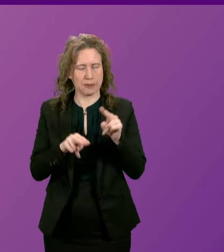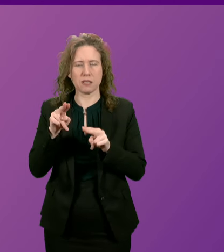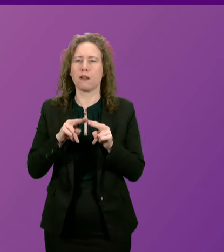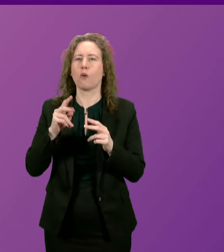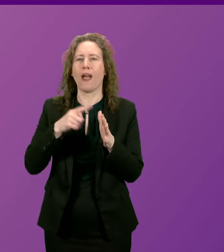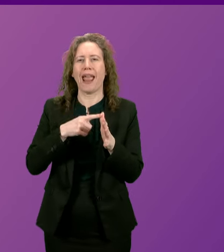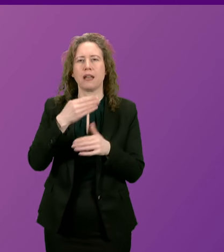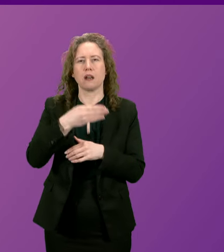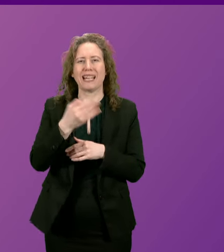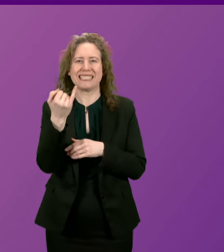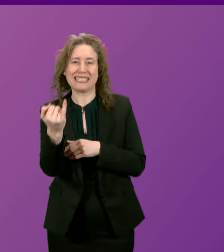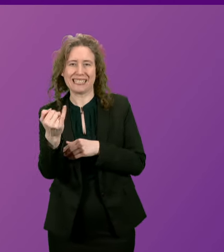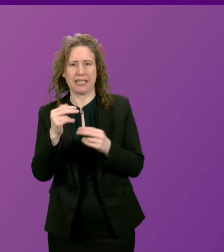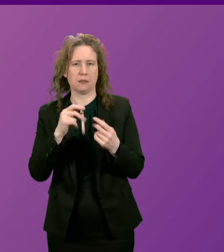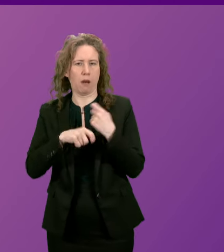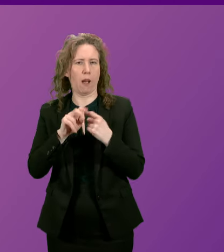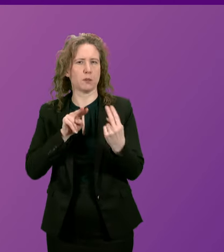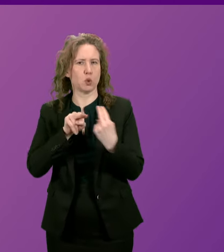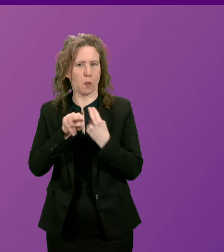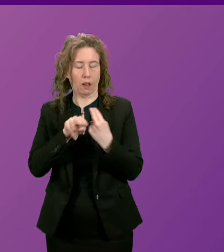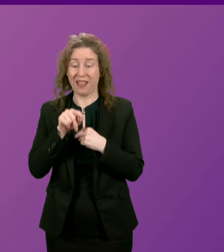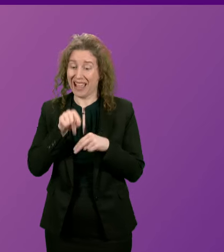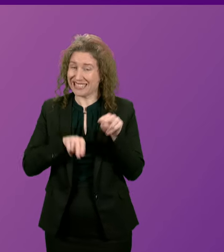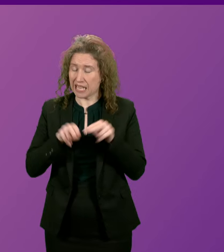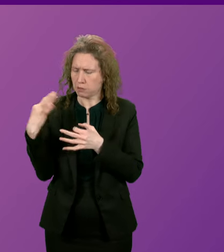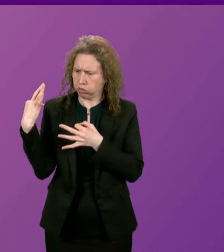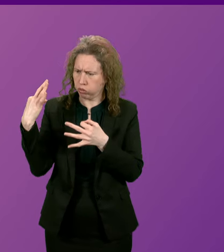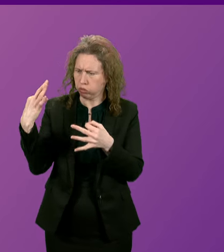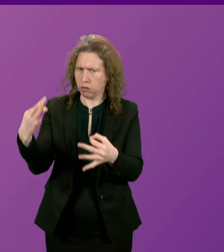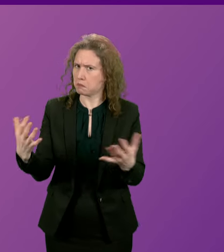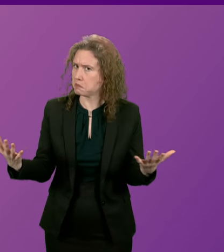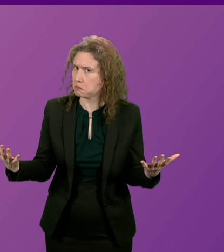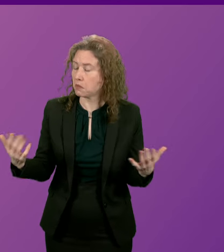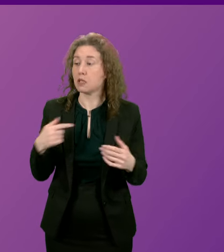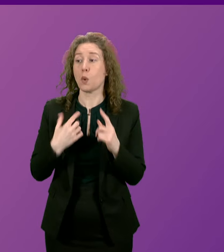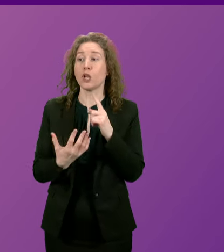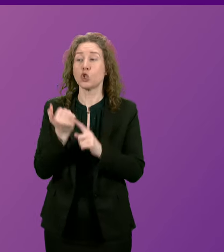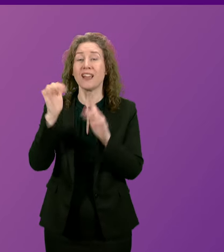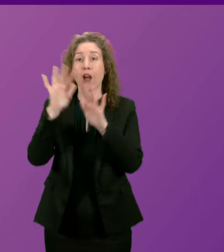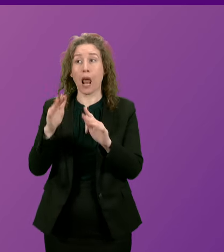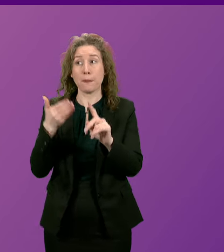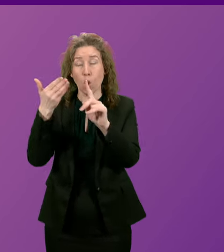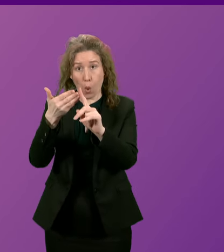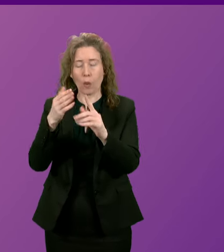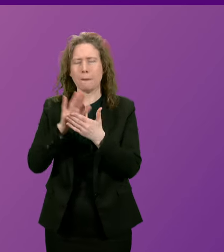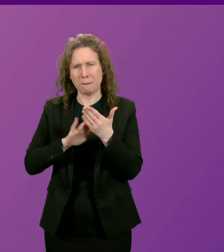dueling of the A96. That assessment is now long overdue. Achieving our climate goals means